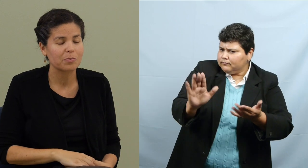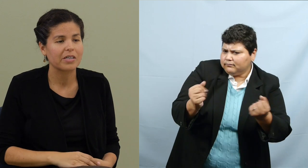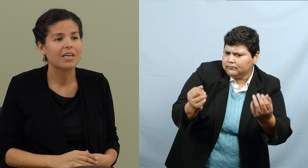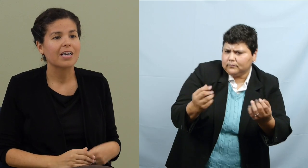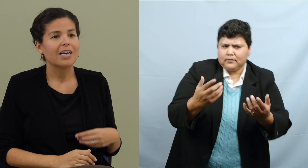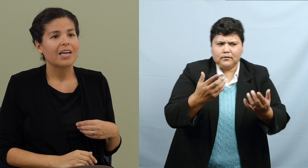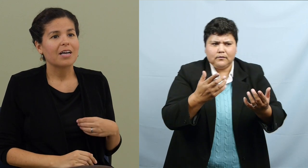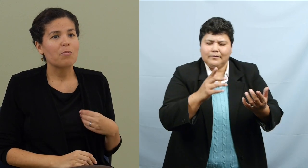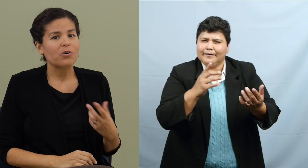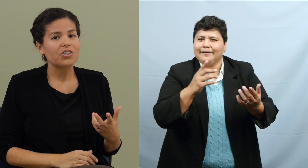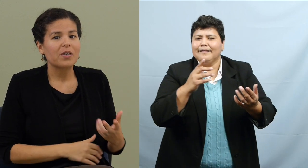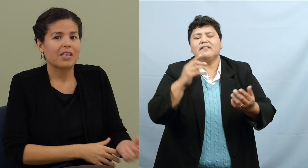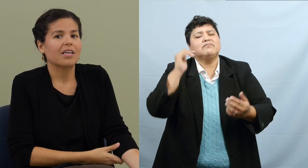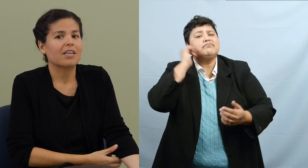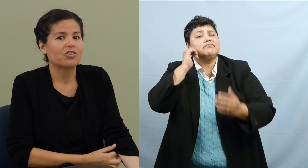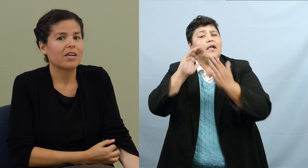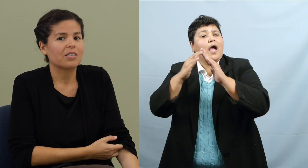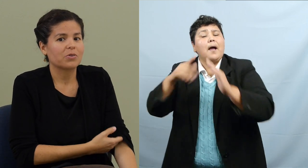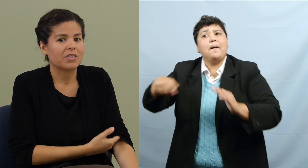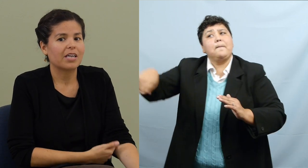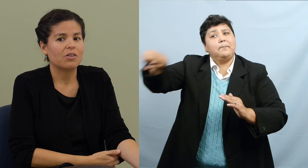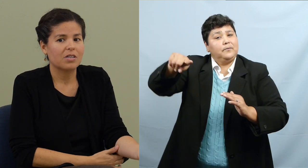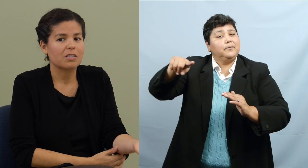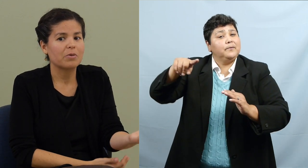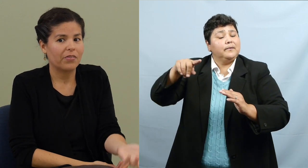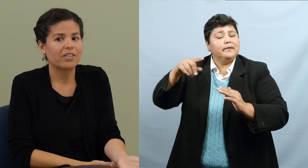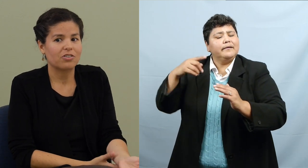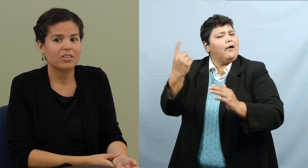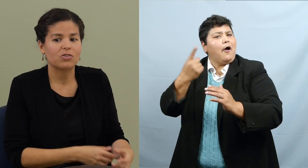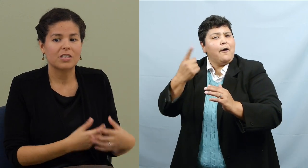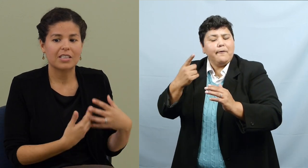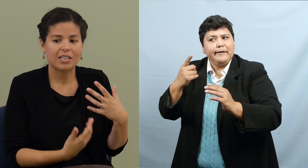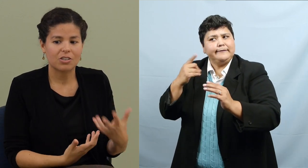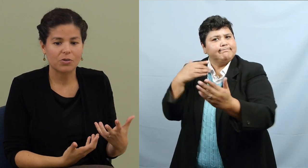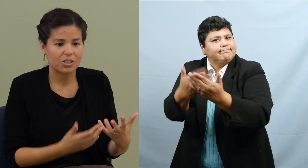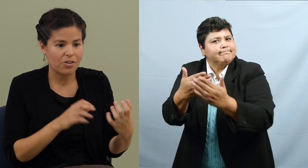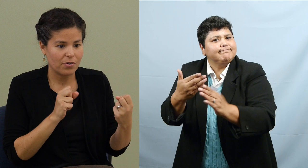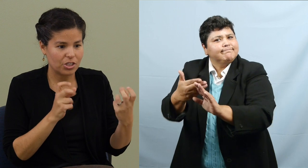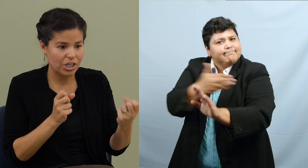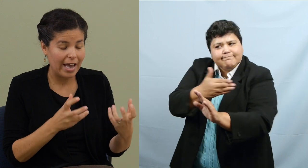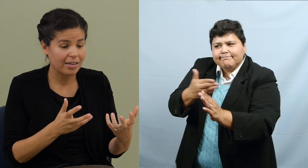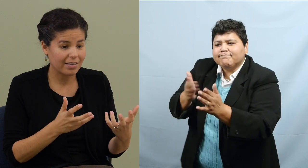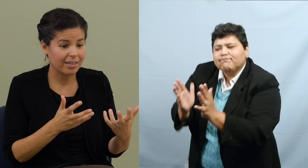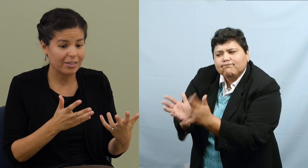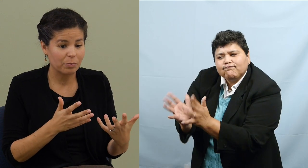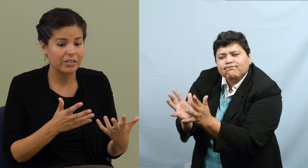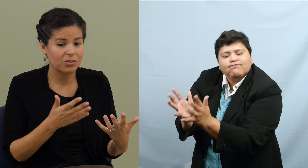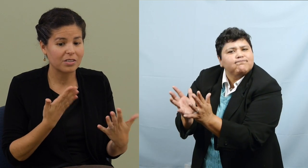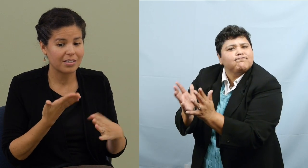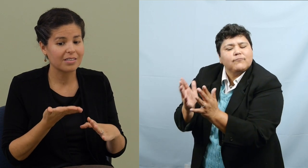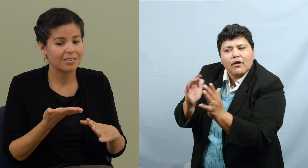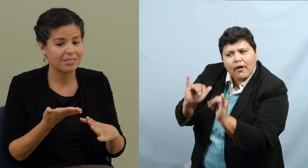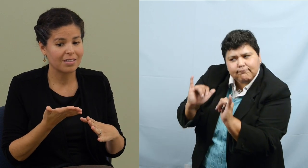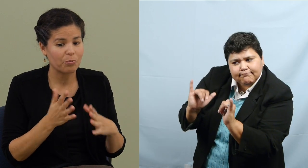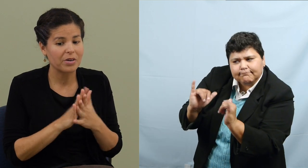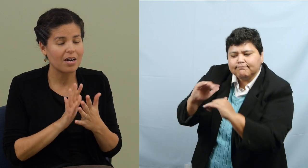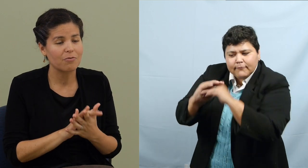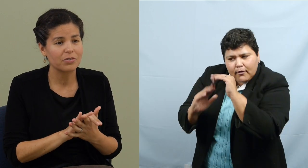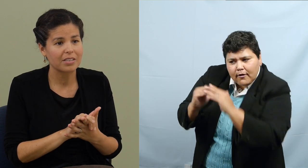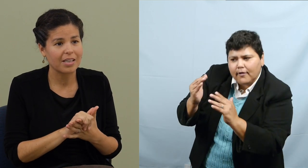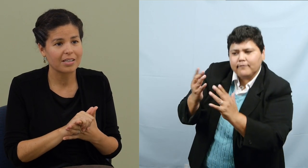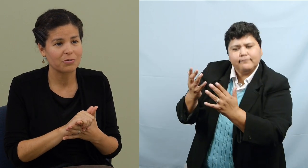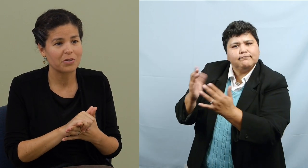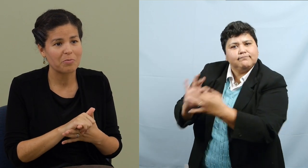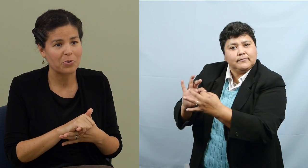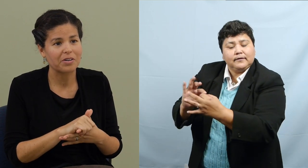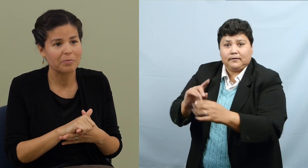interpreters, but more so I think in a trilingual setting, you need to build that trust. You need to get to know each other and chat a little bit. So it's, it is the pre